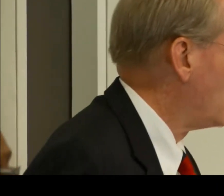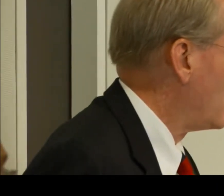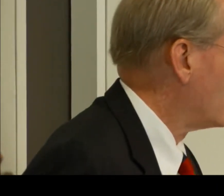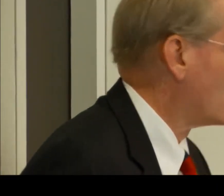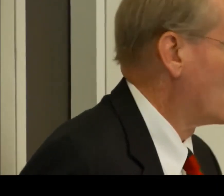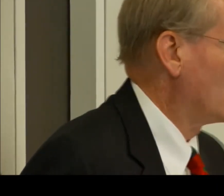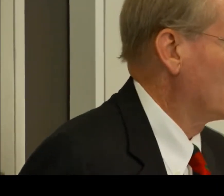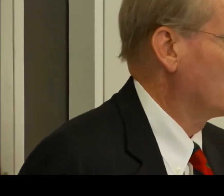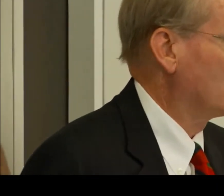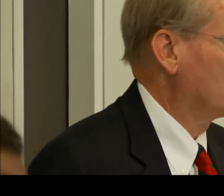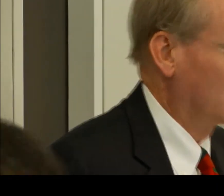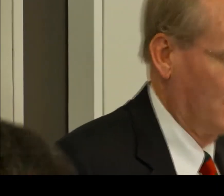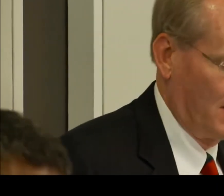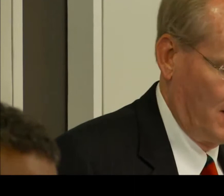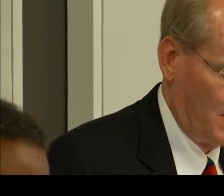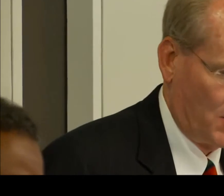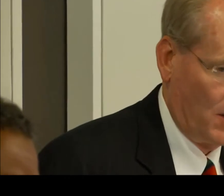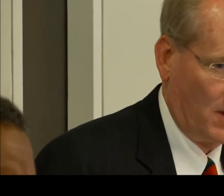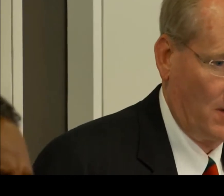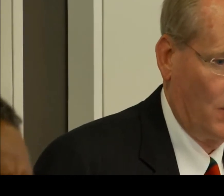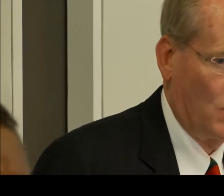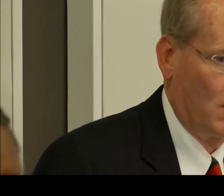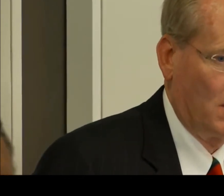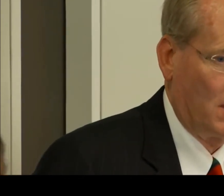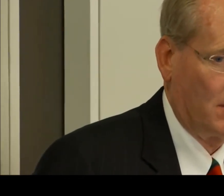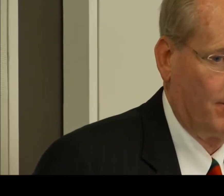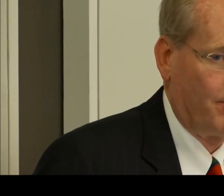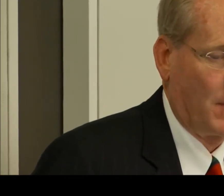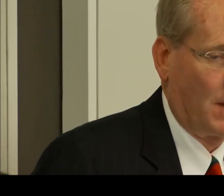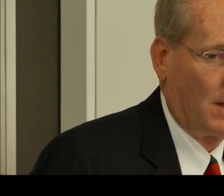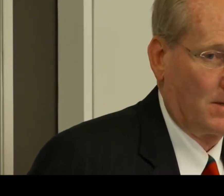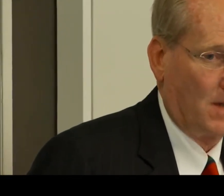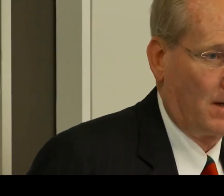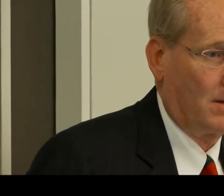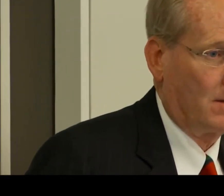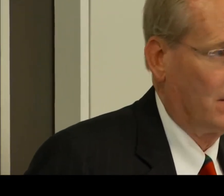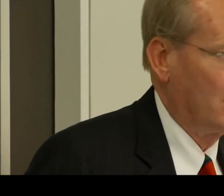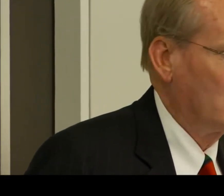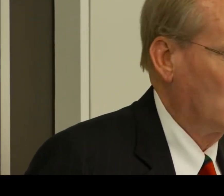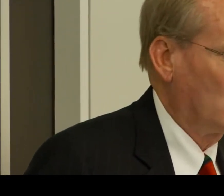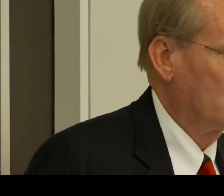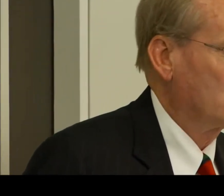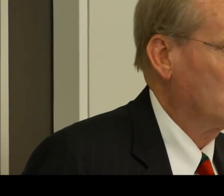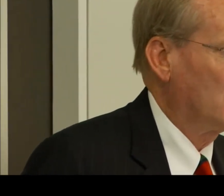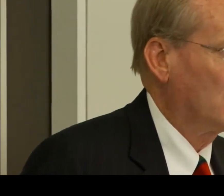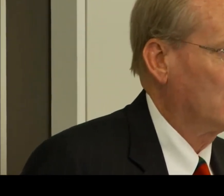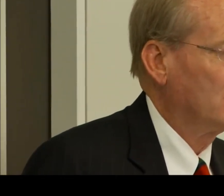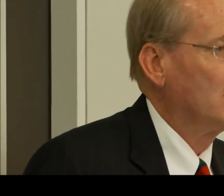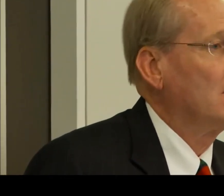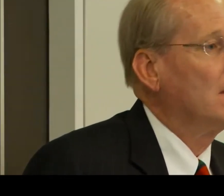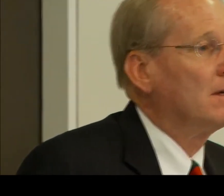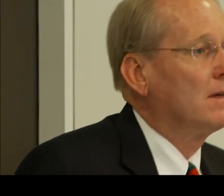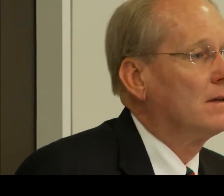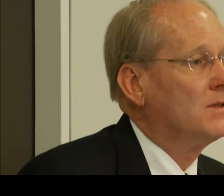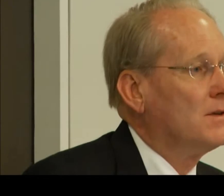same thing right back at Earl and I certainly would second Earl's